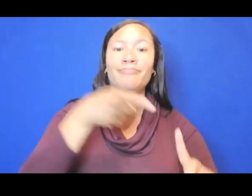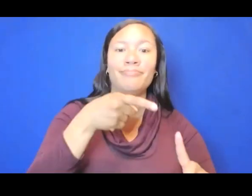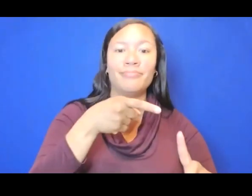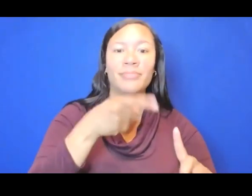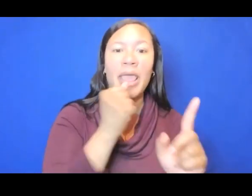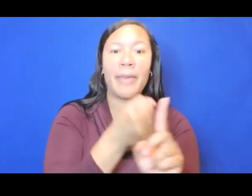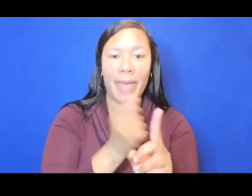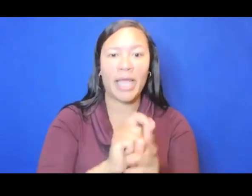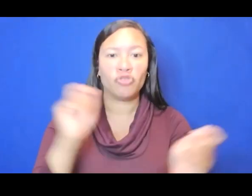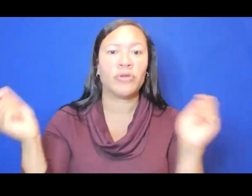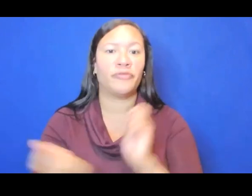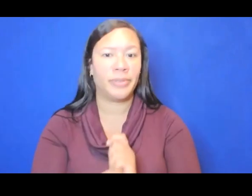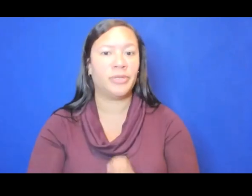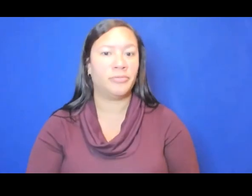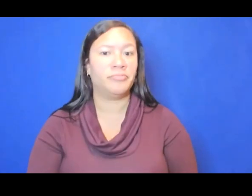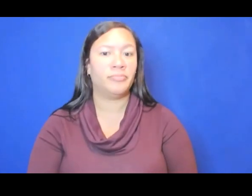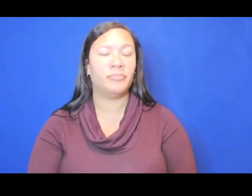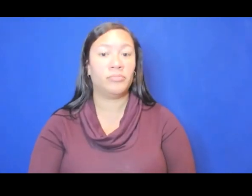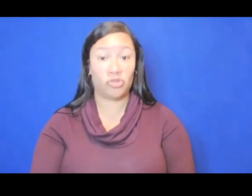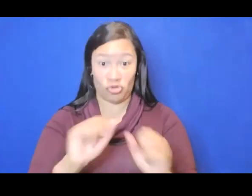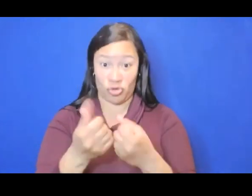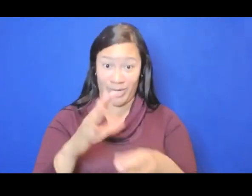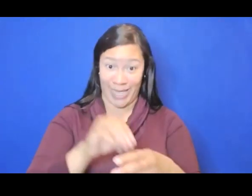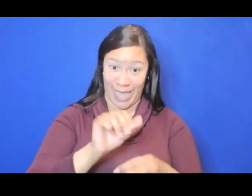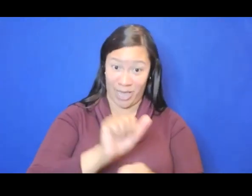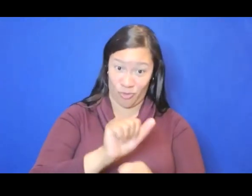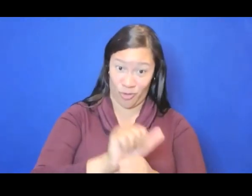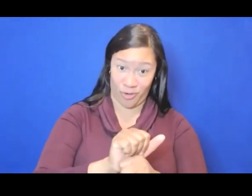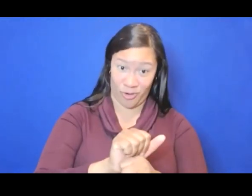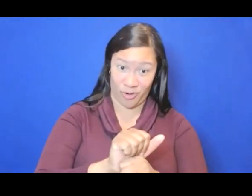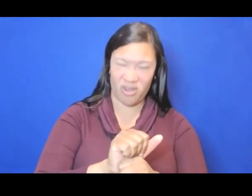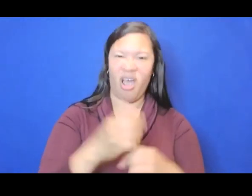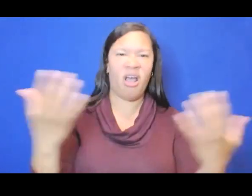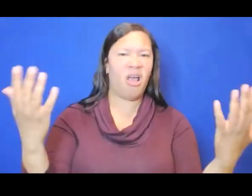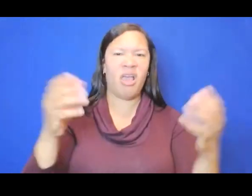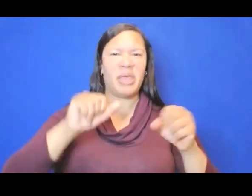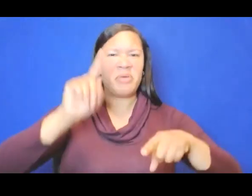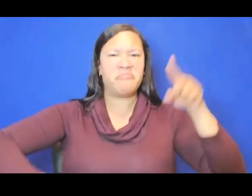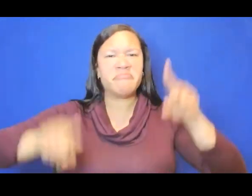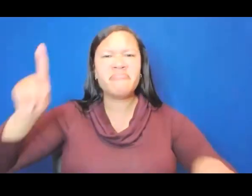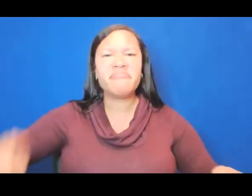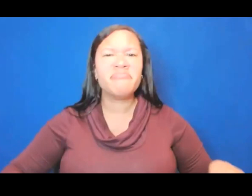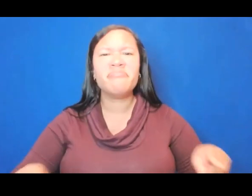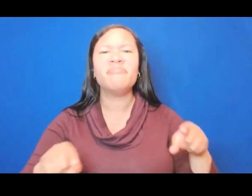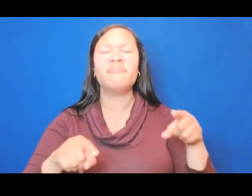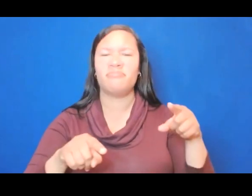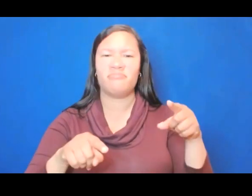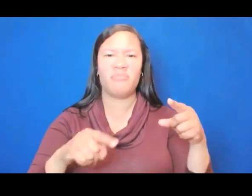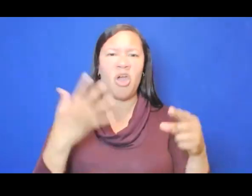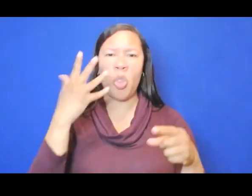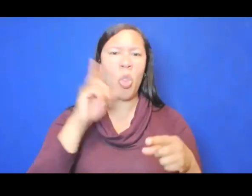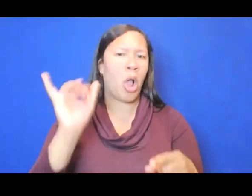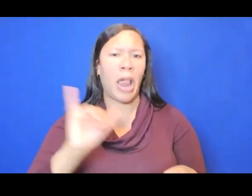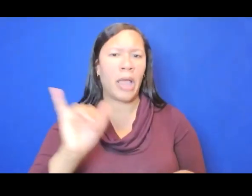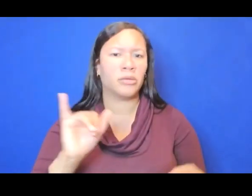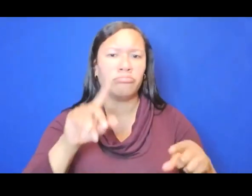said, socially engaged work, as I really want to emphasize, can take many different kinds of material forms. It can be